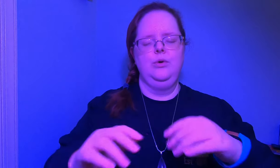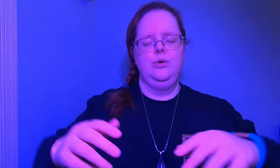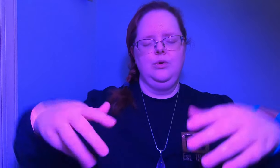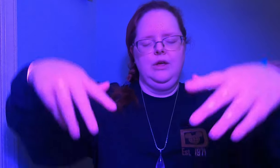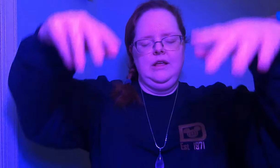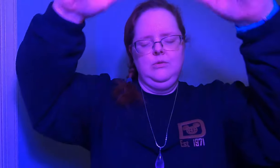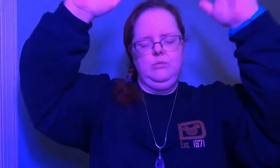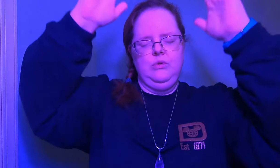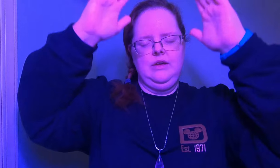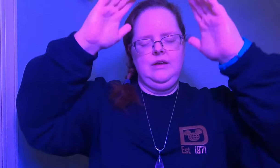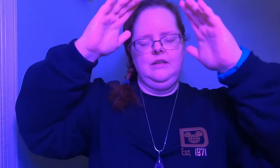and as we breathe